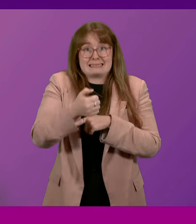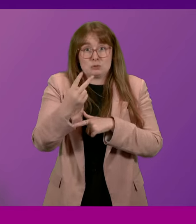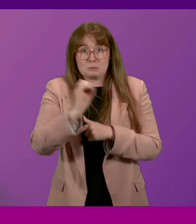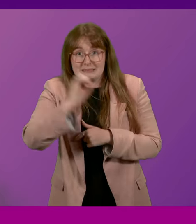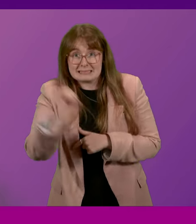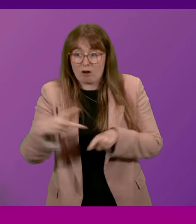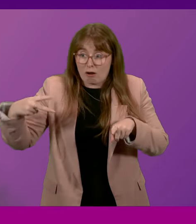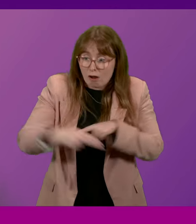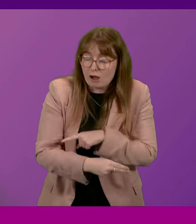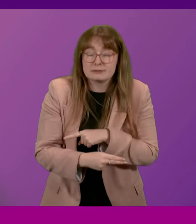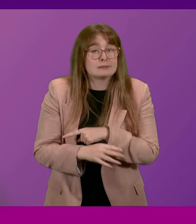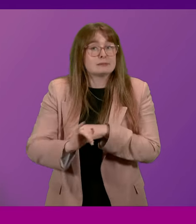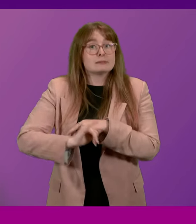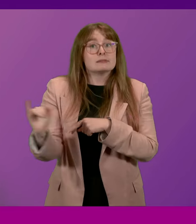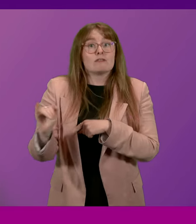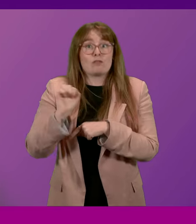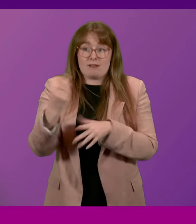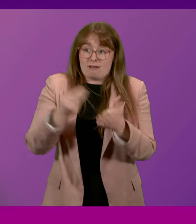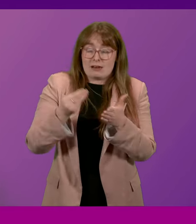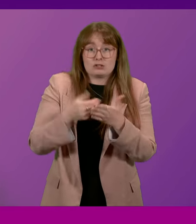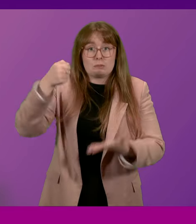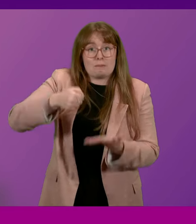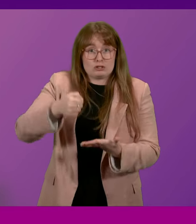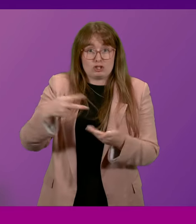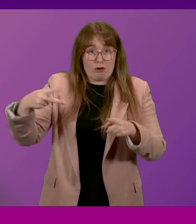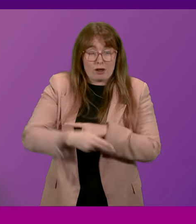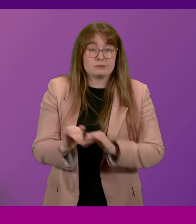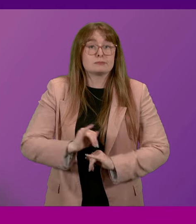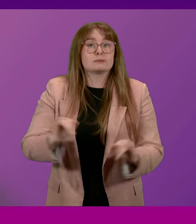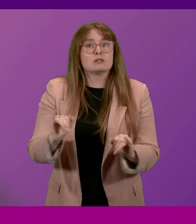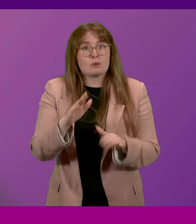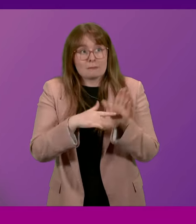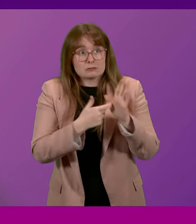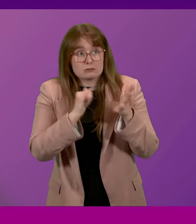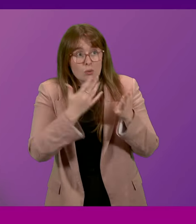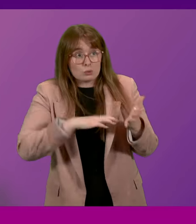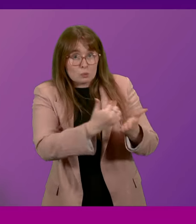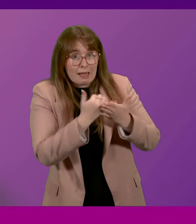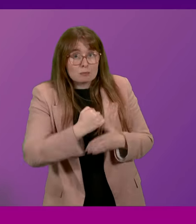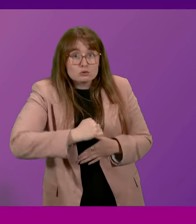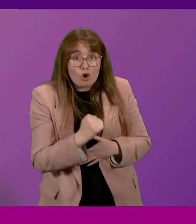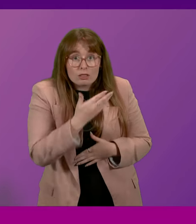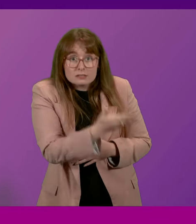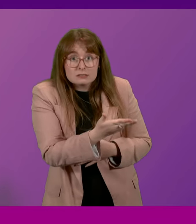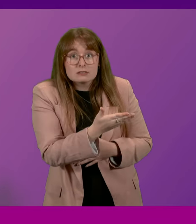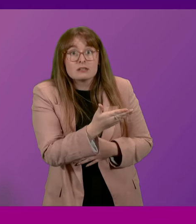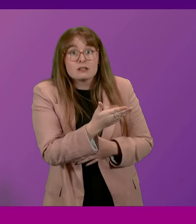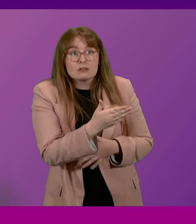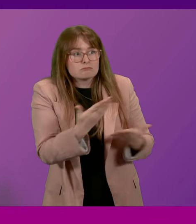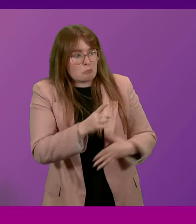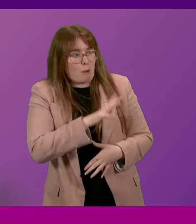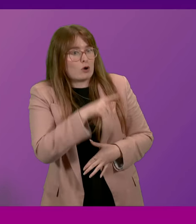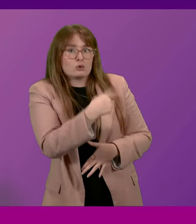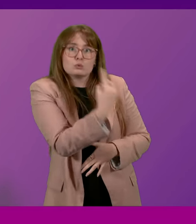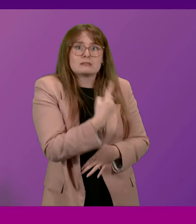% cut in the financial transactions budget. So if Mr Sarwar would like to help Scotland in any way, shape or form, why